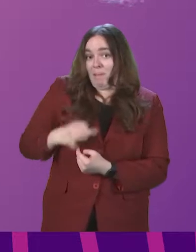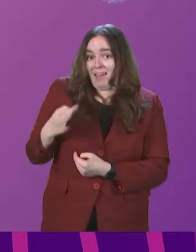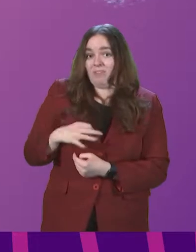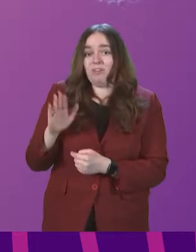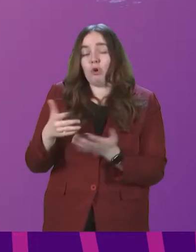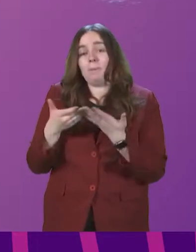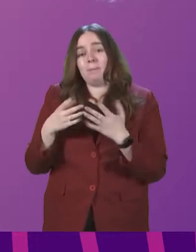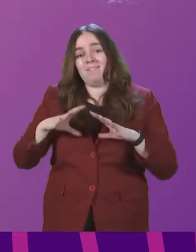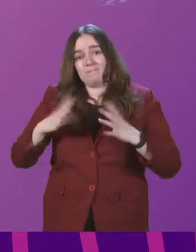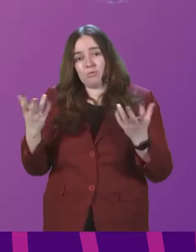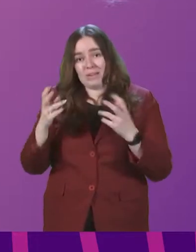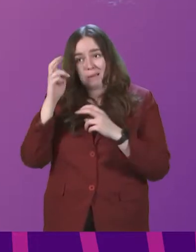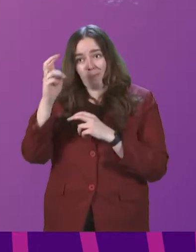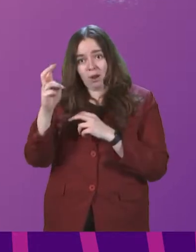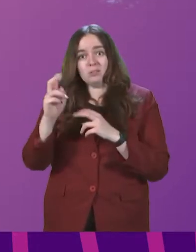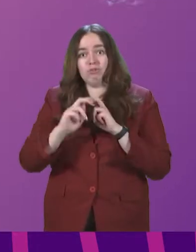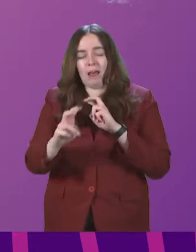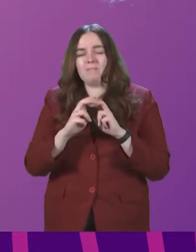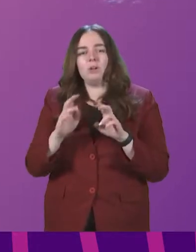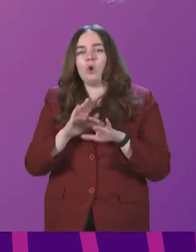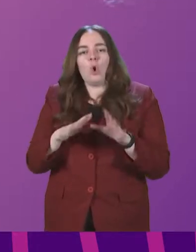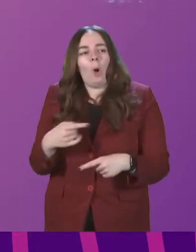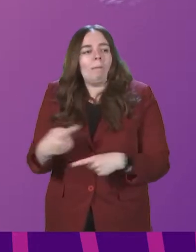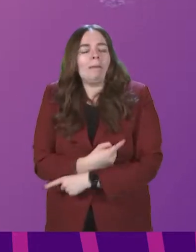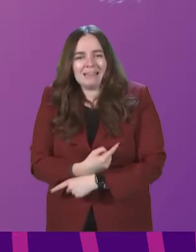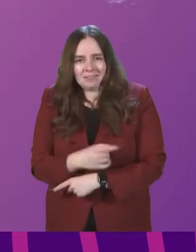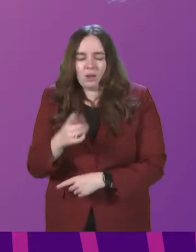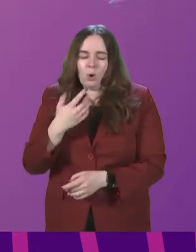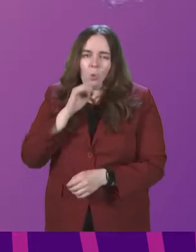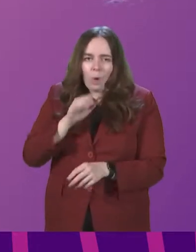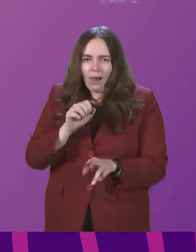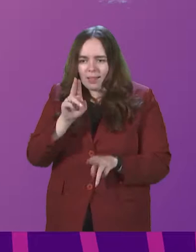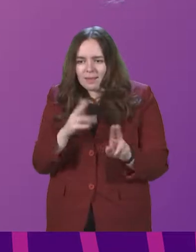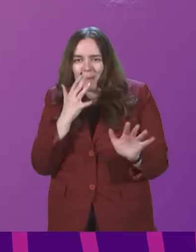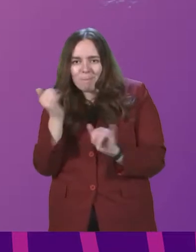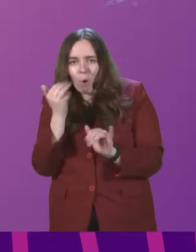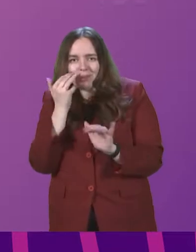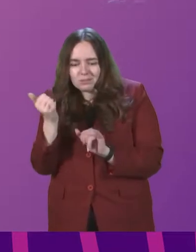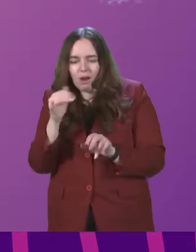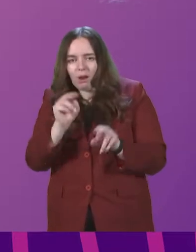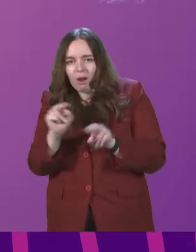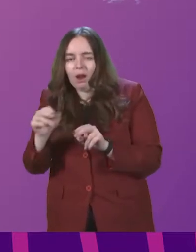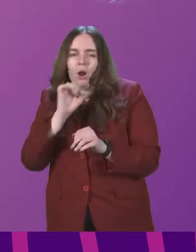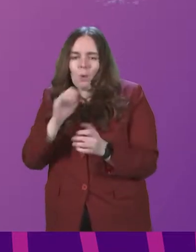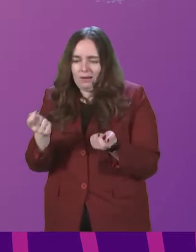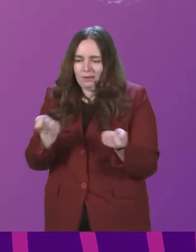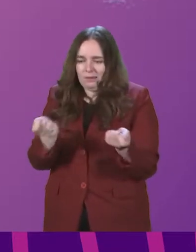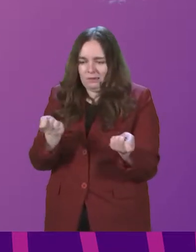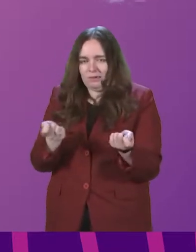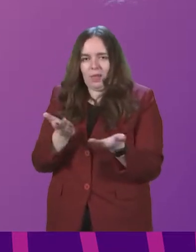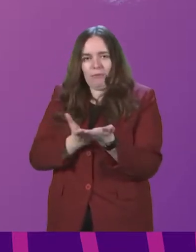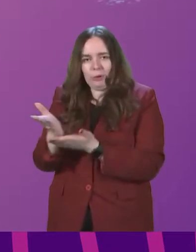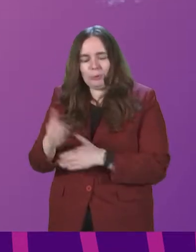bus travel don't miss out on it. And we will, of course, be monitoring the scheme and respond accordingly as we go along.